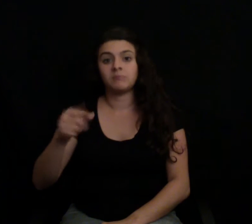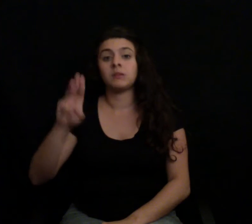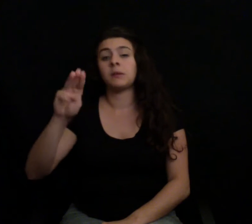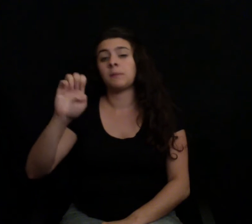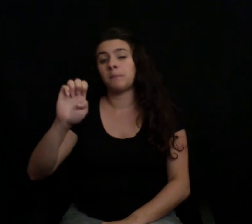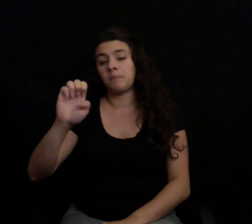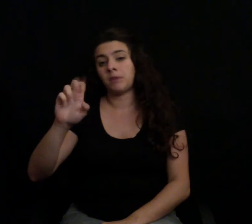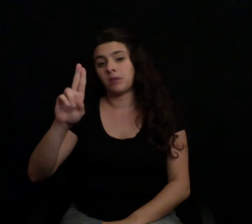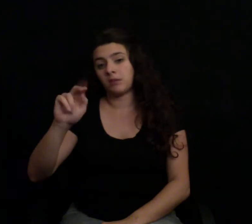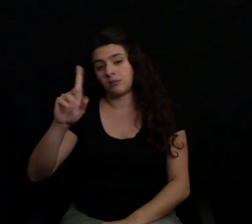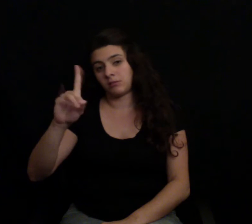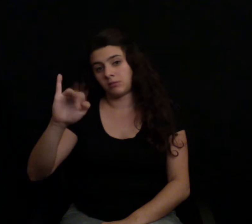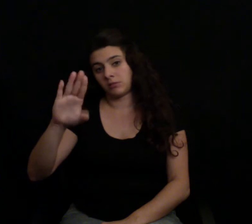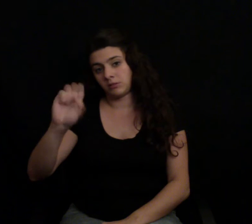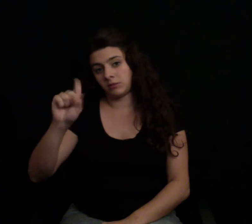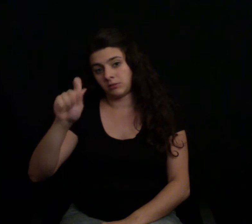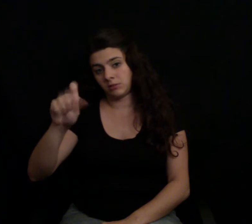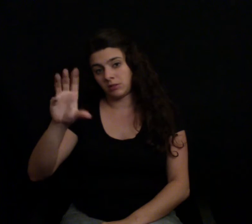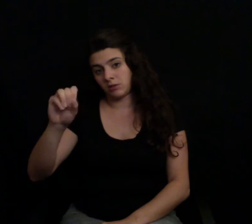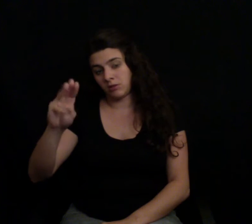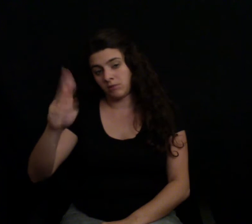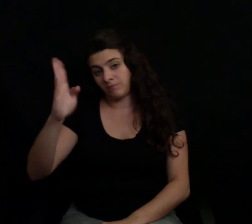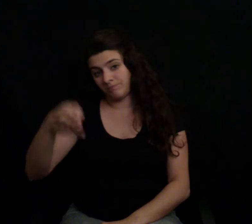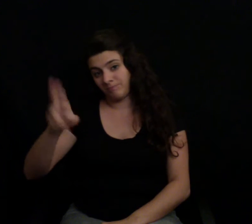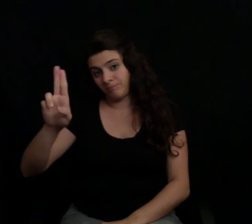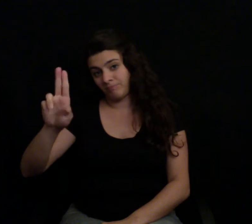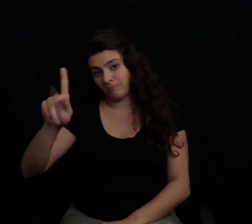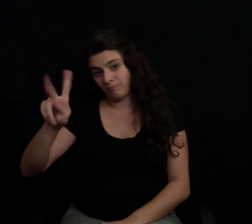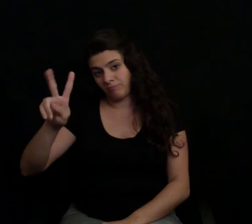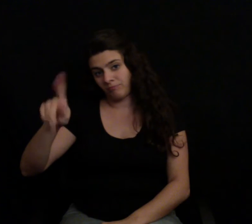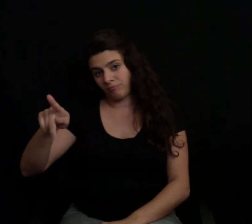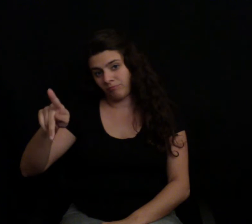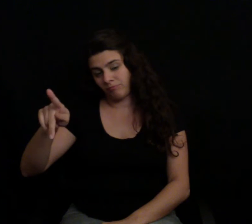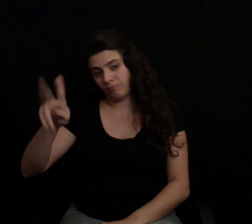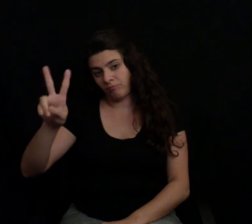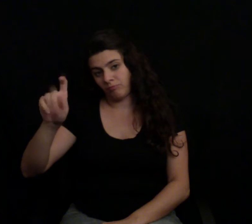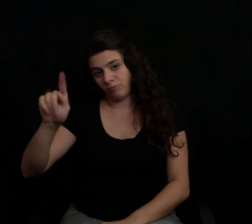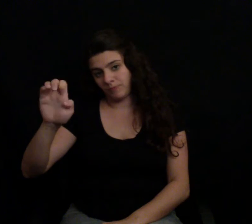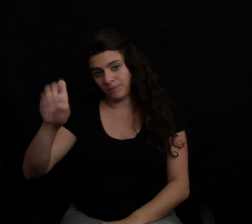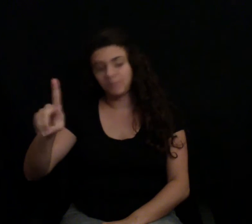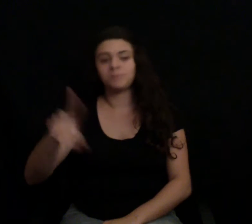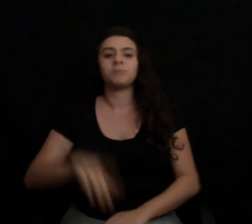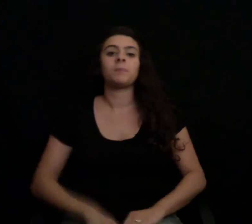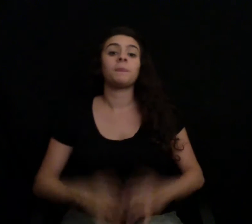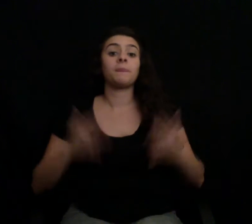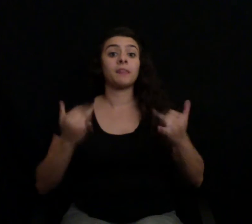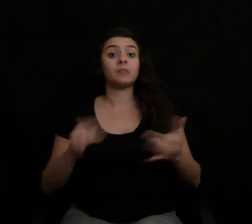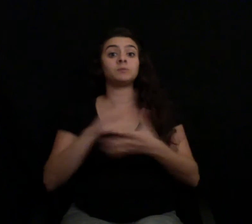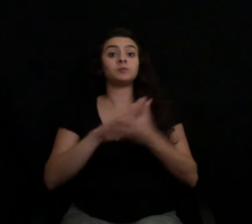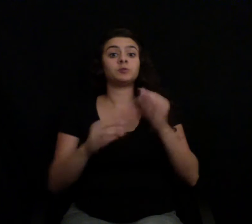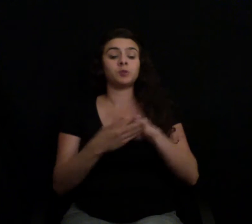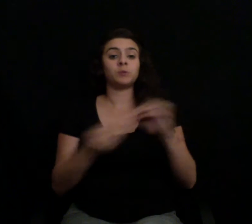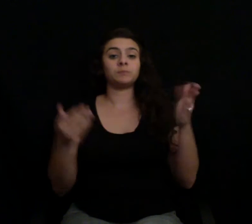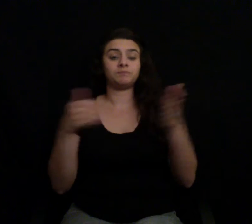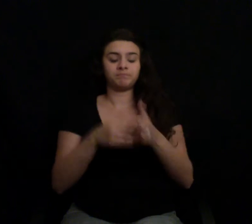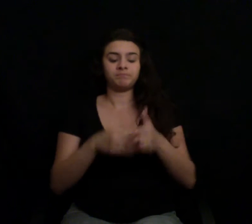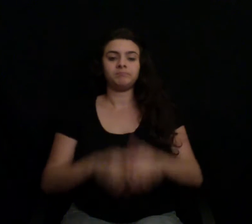-E-D. Now, back to the story of Craig Watts and Dave Gosses. The reality is, people have known for a long